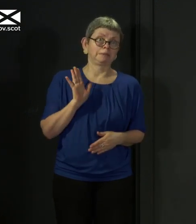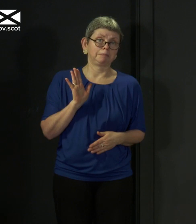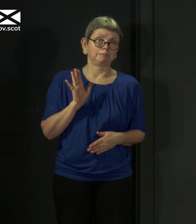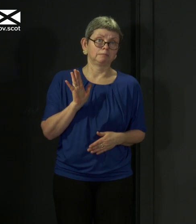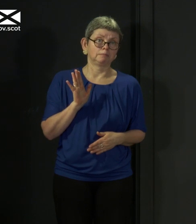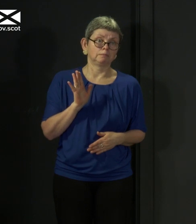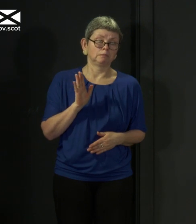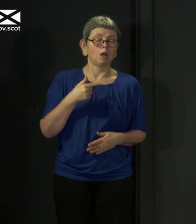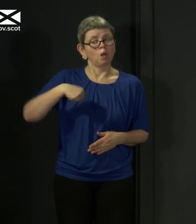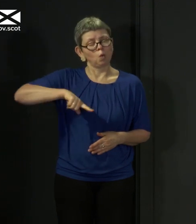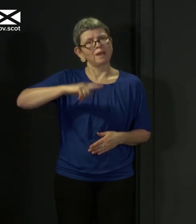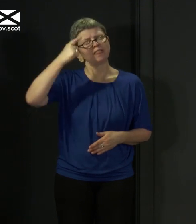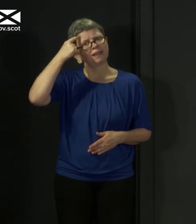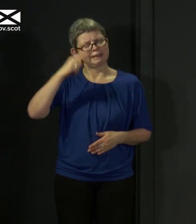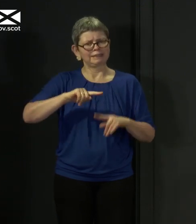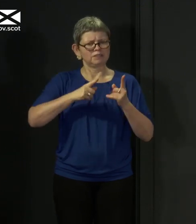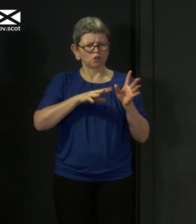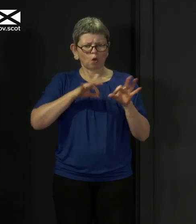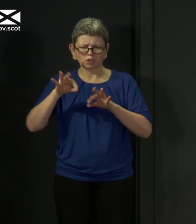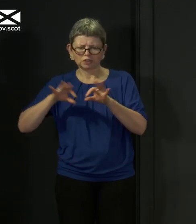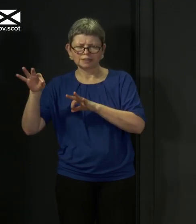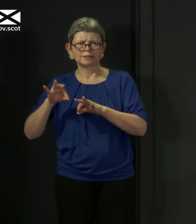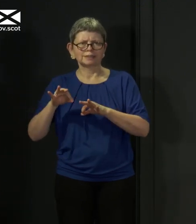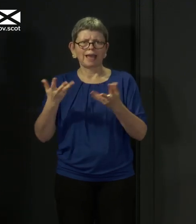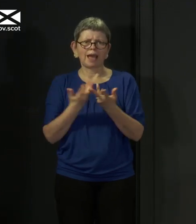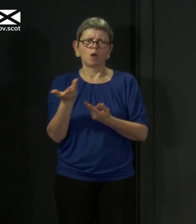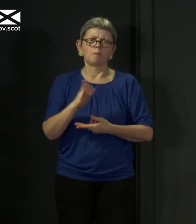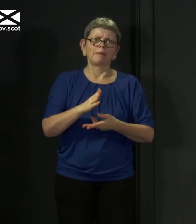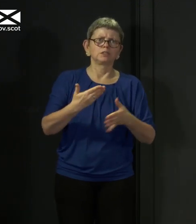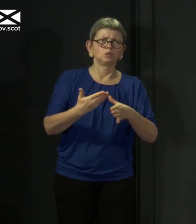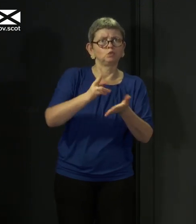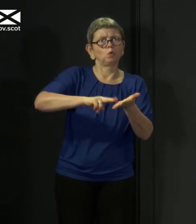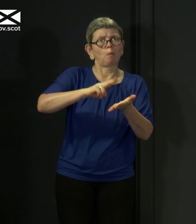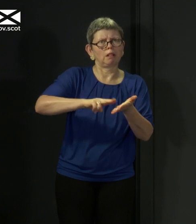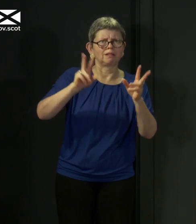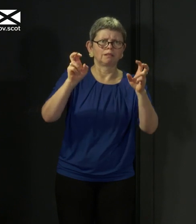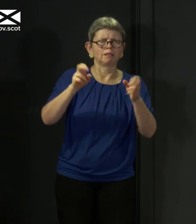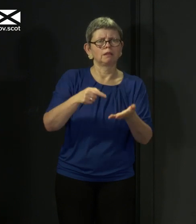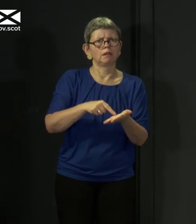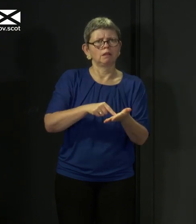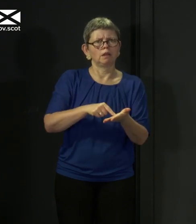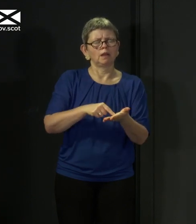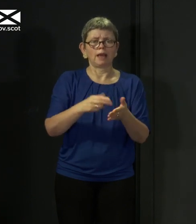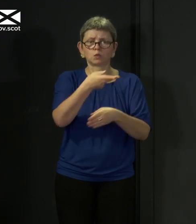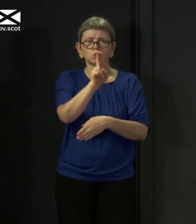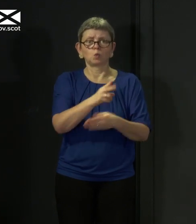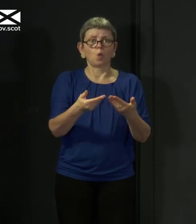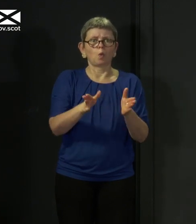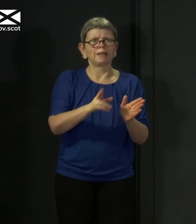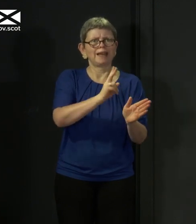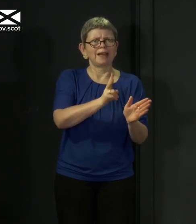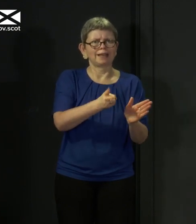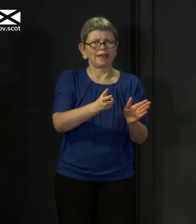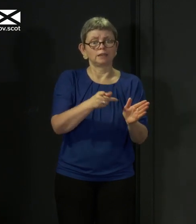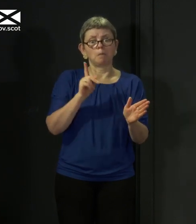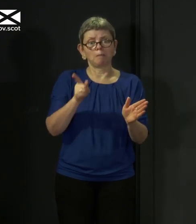safely start to restore some normality, including in terms of schools, without jeopardising the objective of keeping the